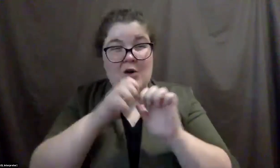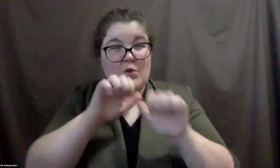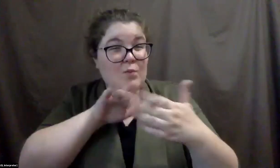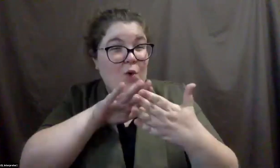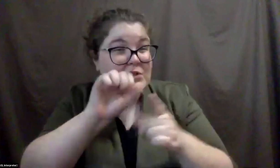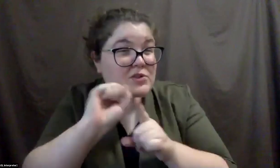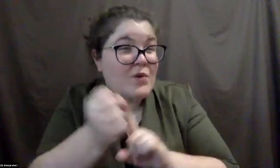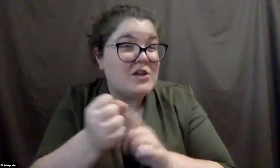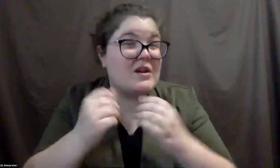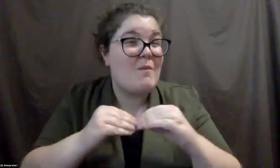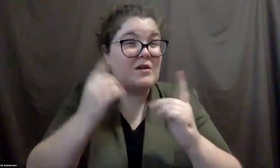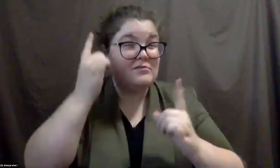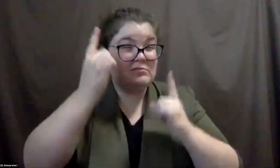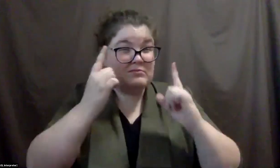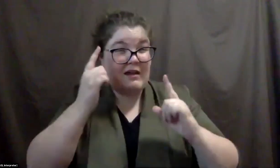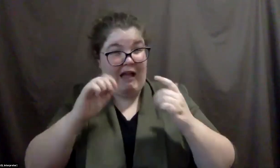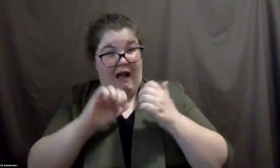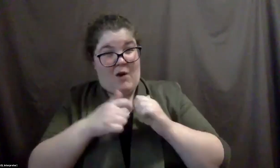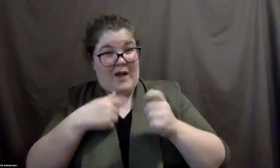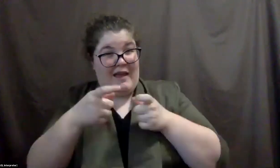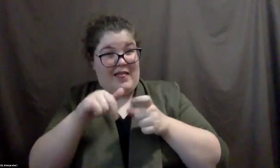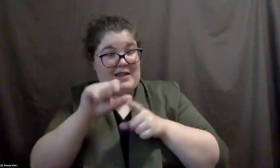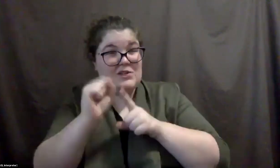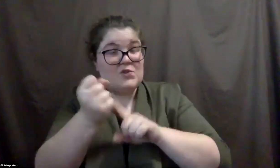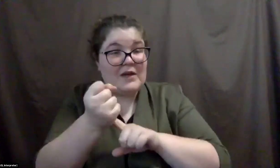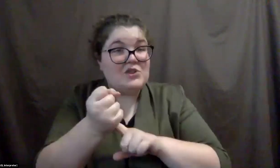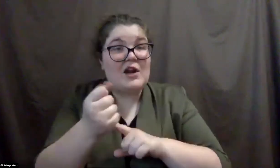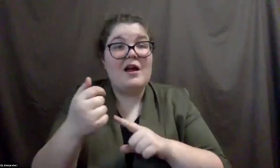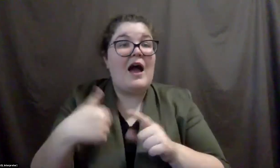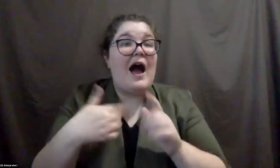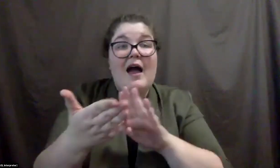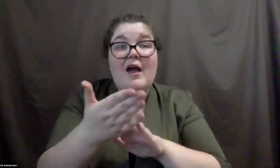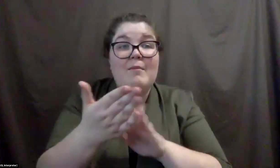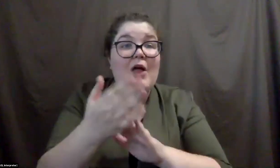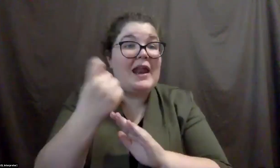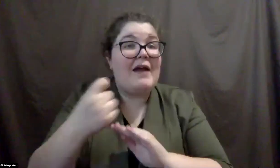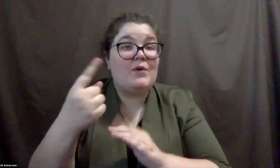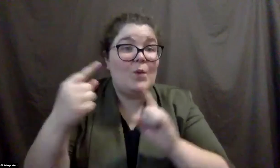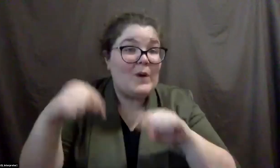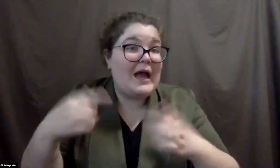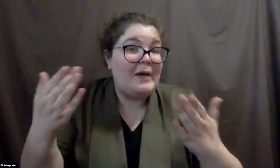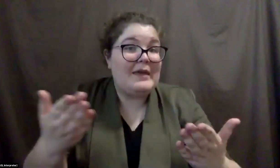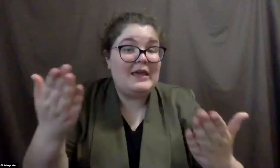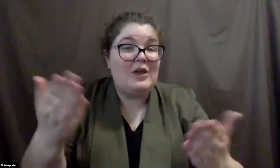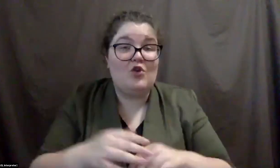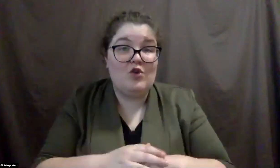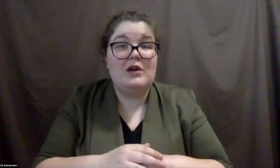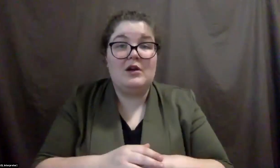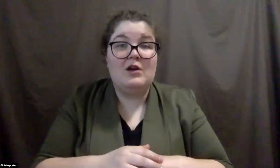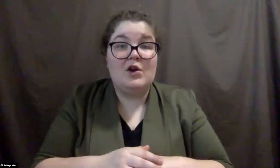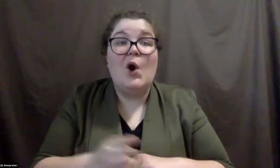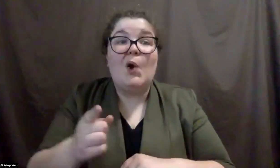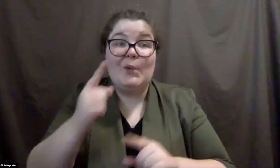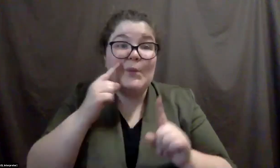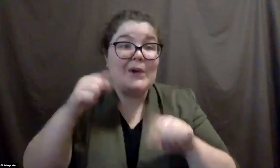thoughtfulness. And, um, I applaud all of everyone who's here today for doing that as well. You know, you came to this